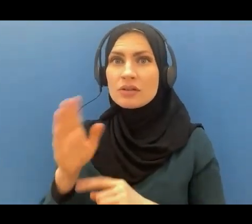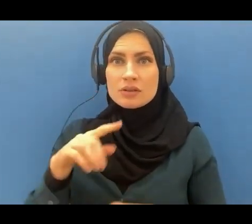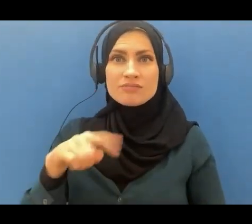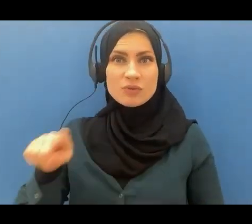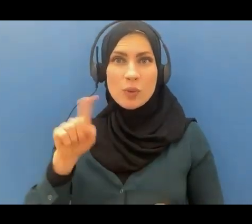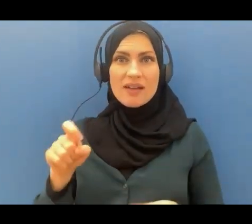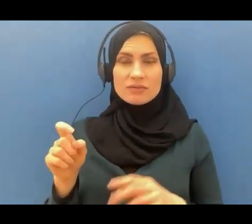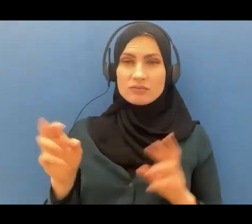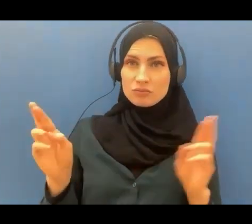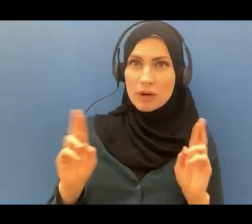for